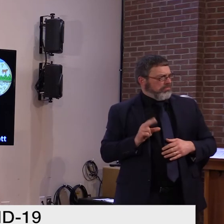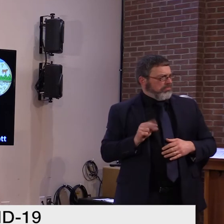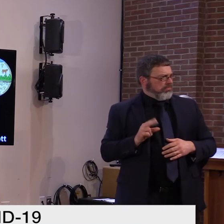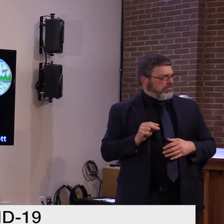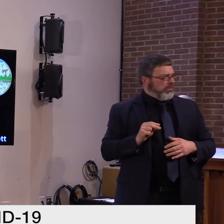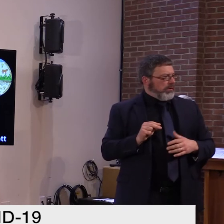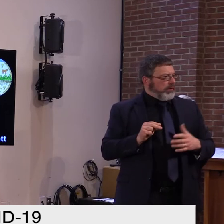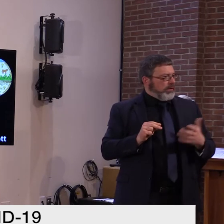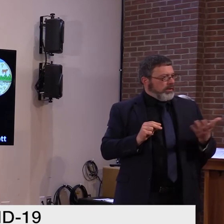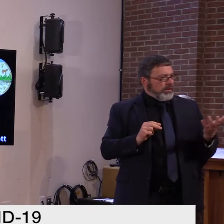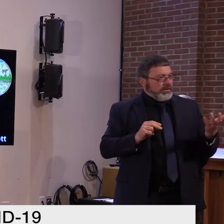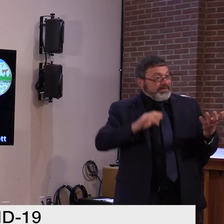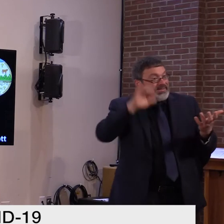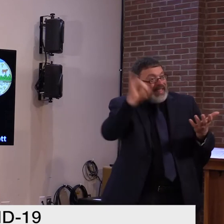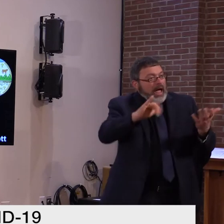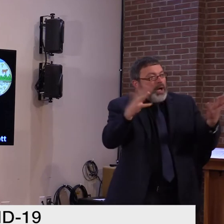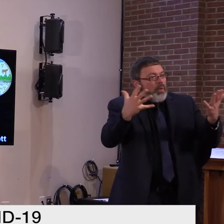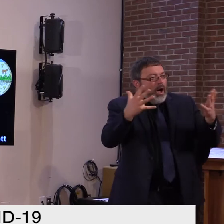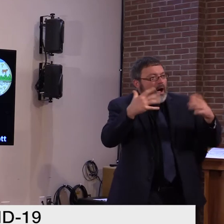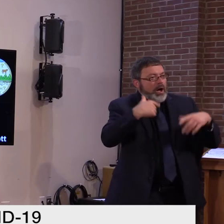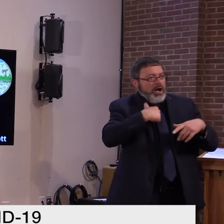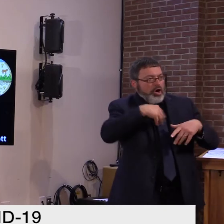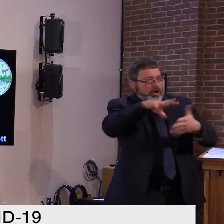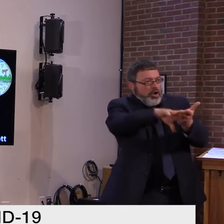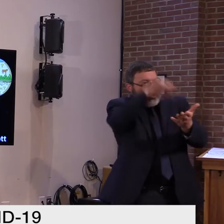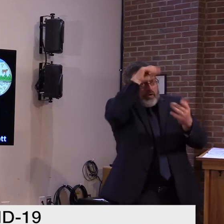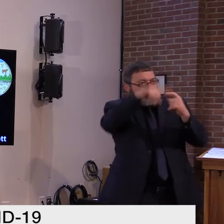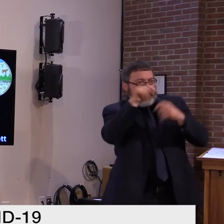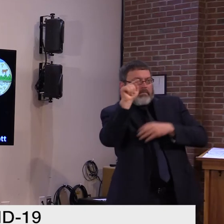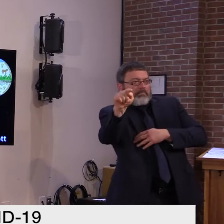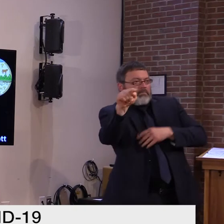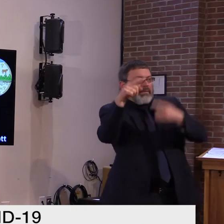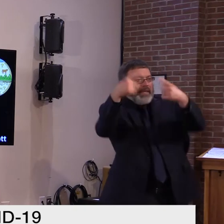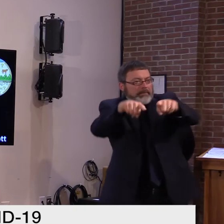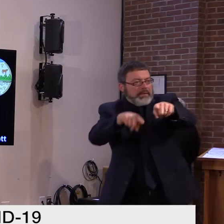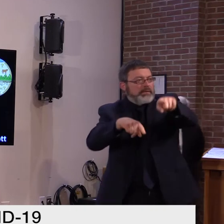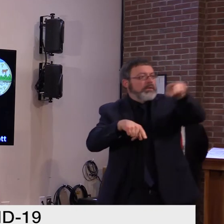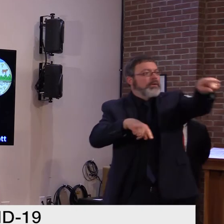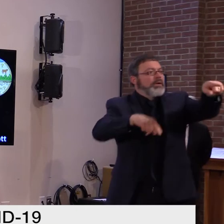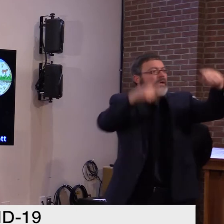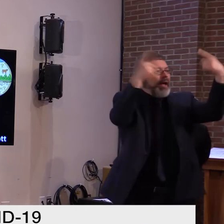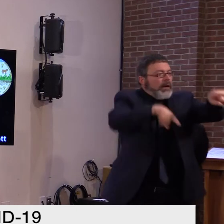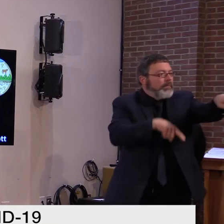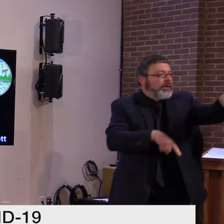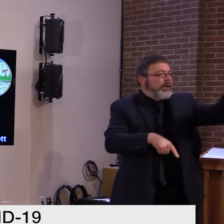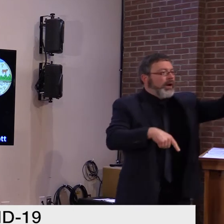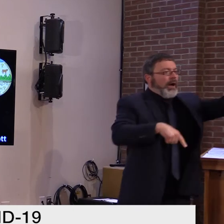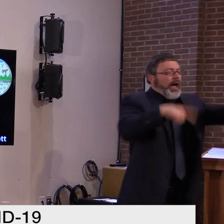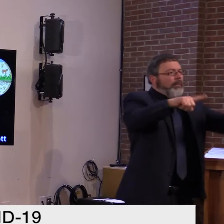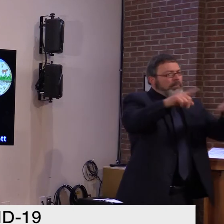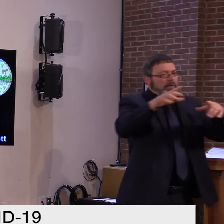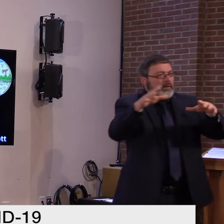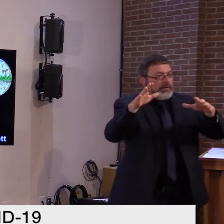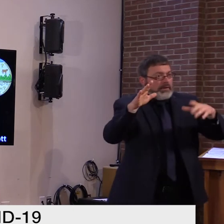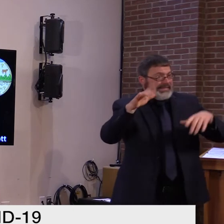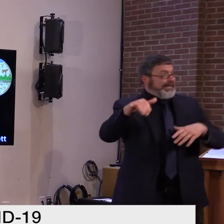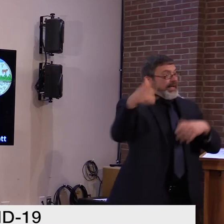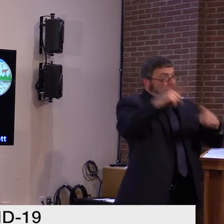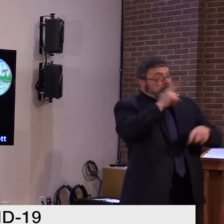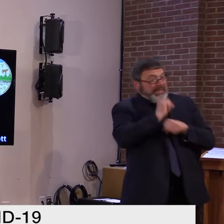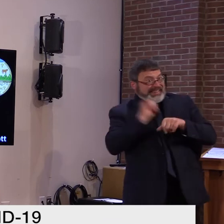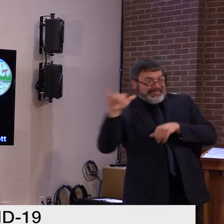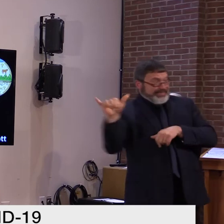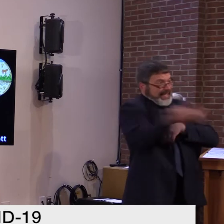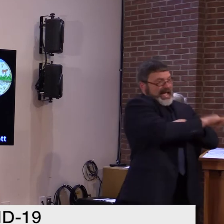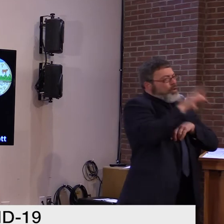every day in our reports in Vermont. And unfortunately, when the virus is increasing in levels in our